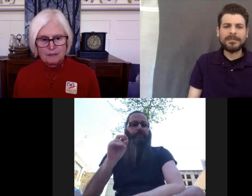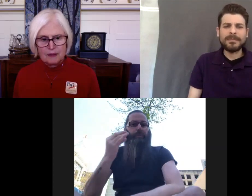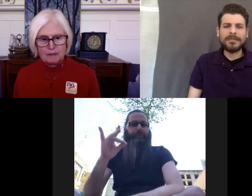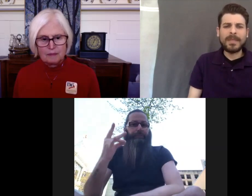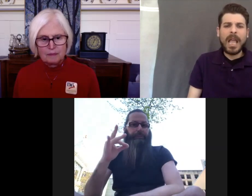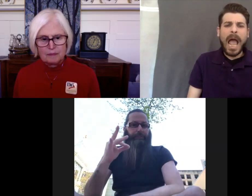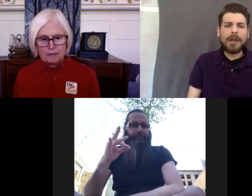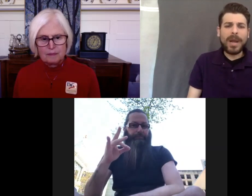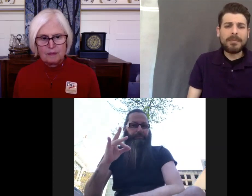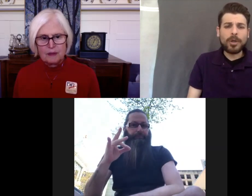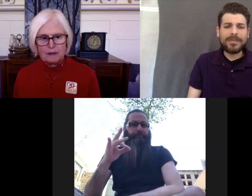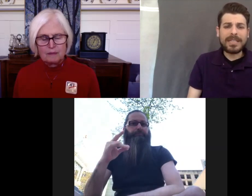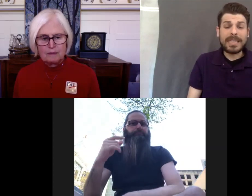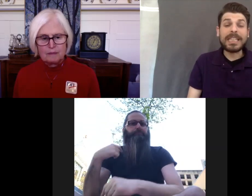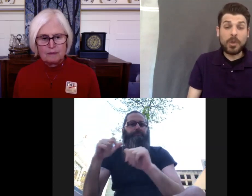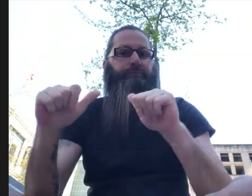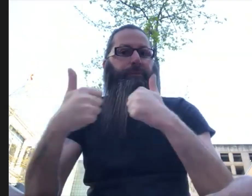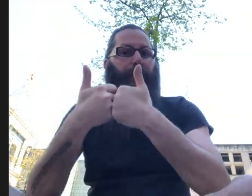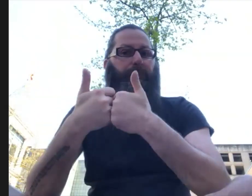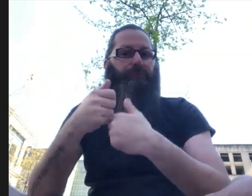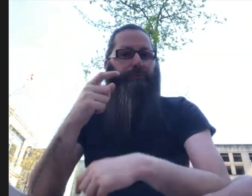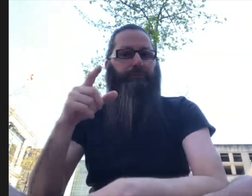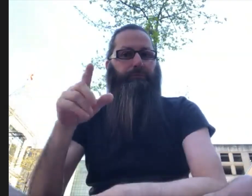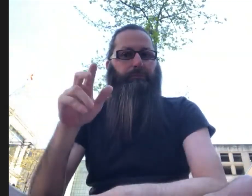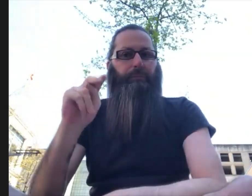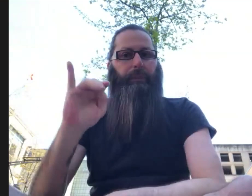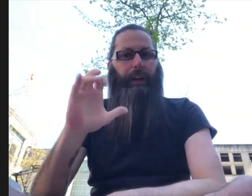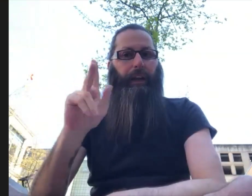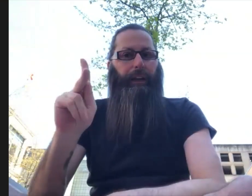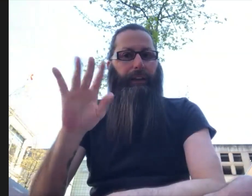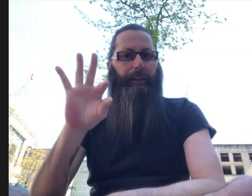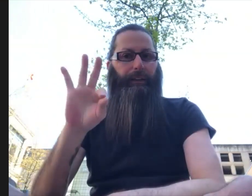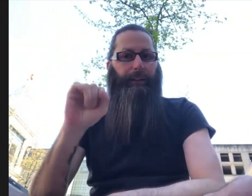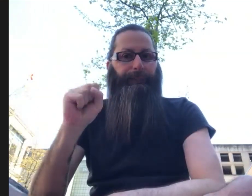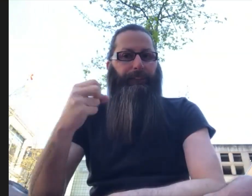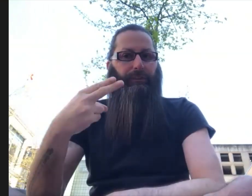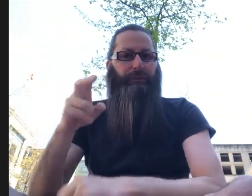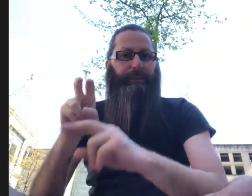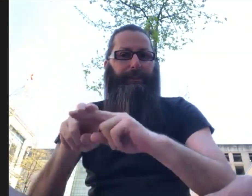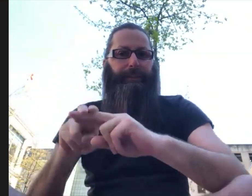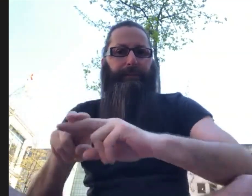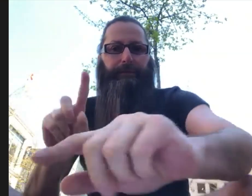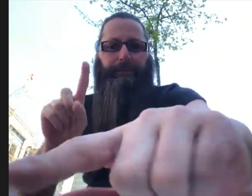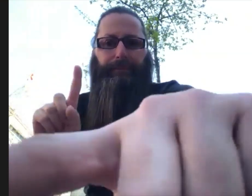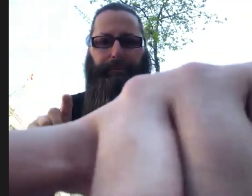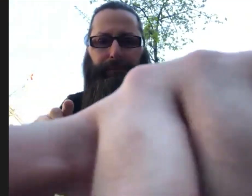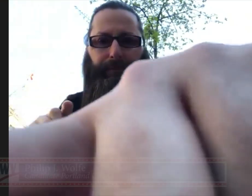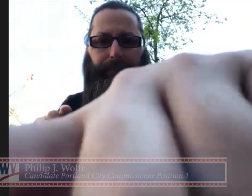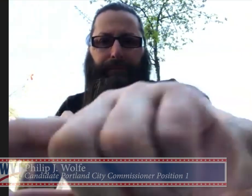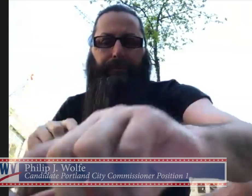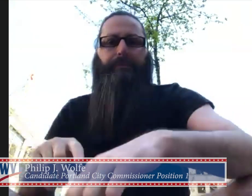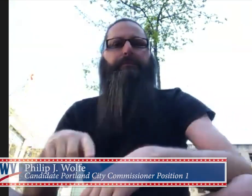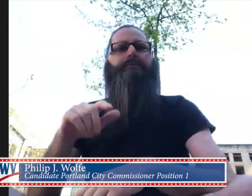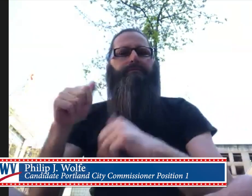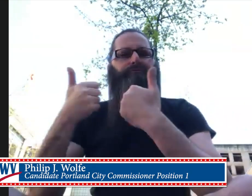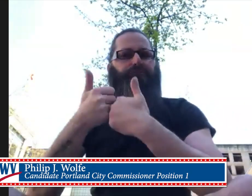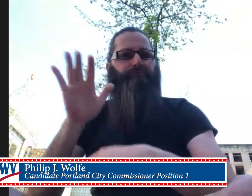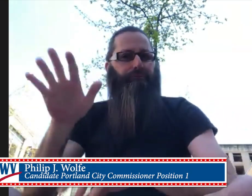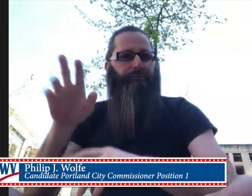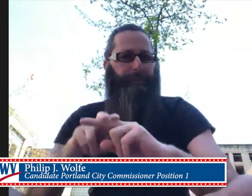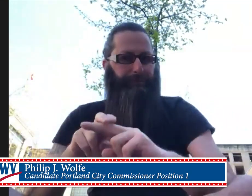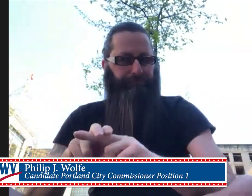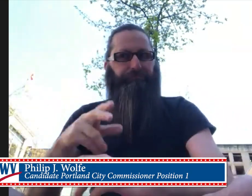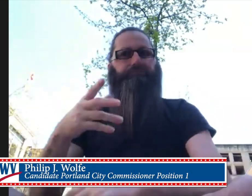Absolutely. I ran previously in 2018, challenging Nick Fish, who was the incumbent.